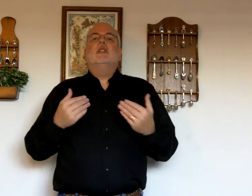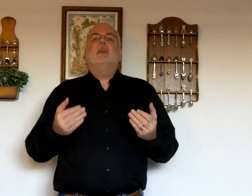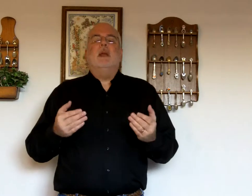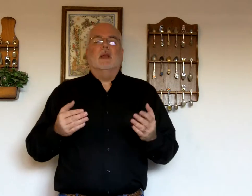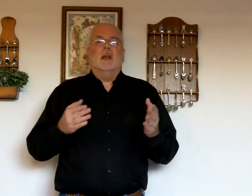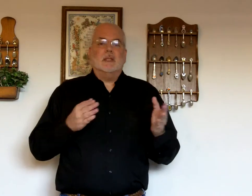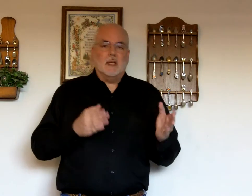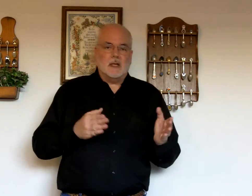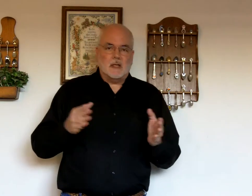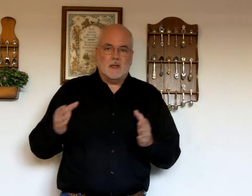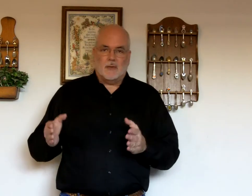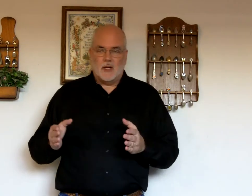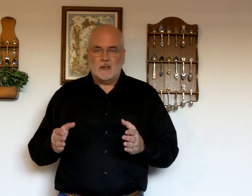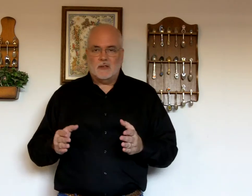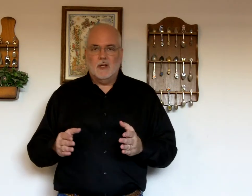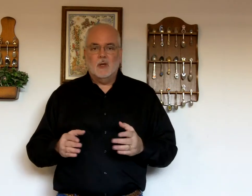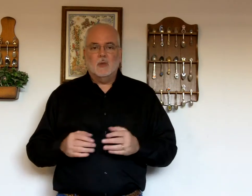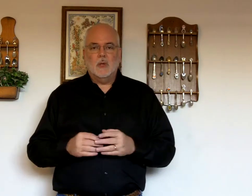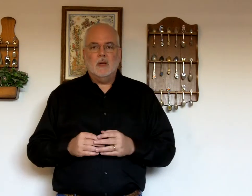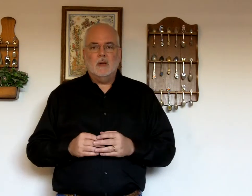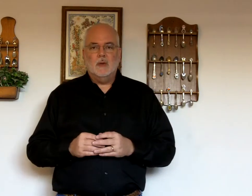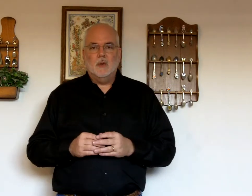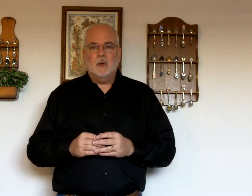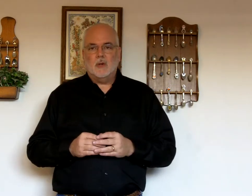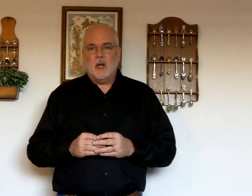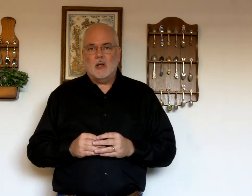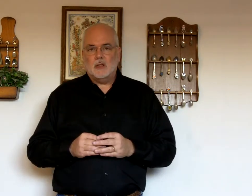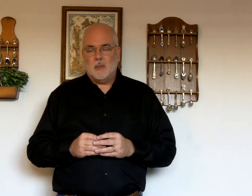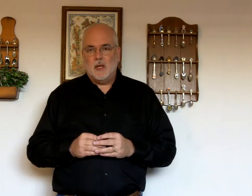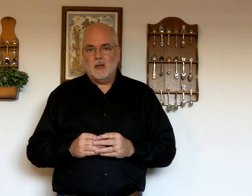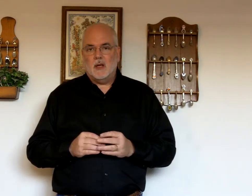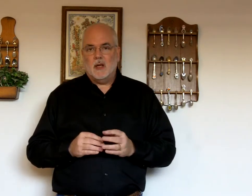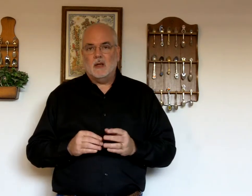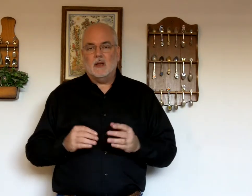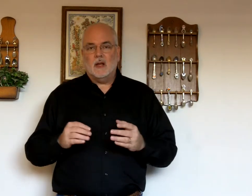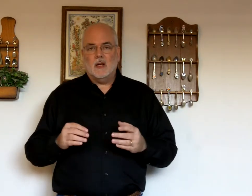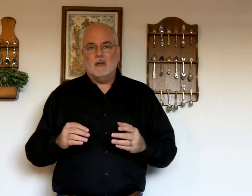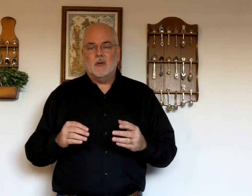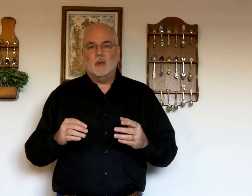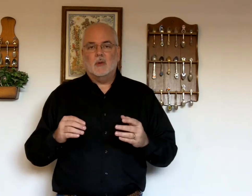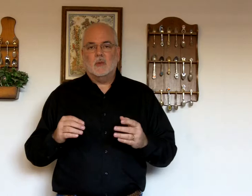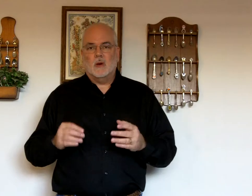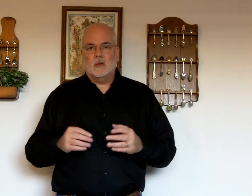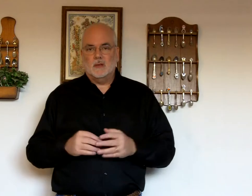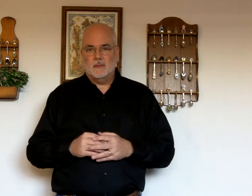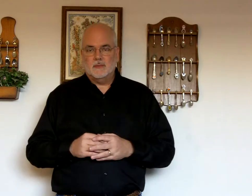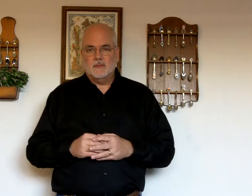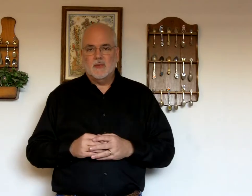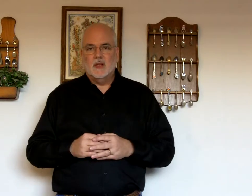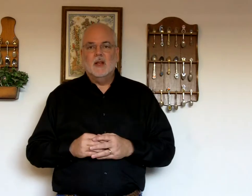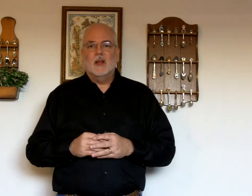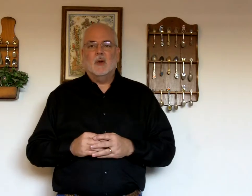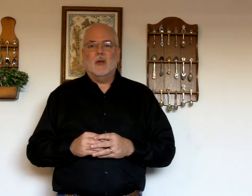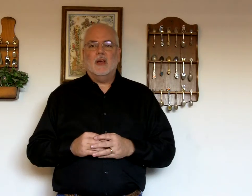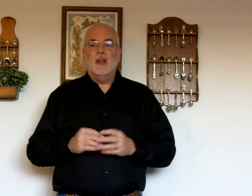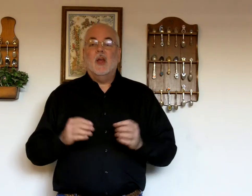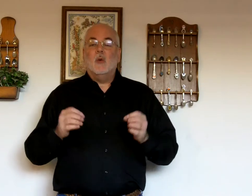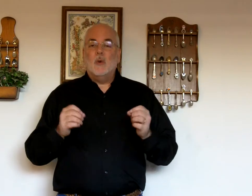speak in sentences and phrases we do not speak in individual words okay we